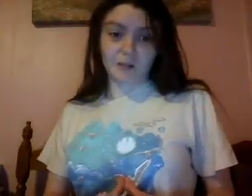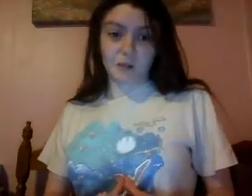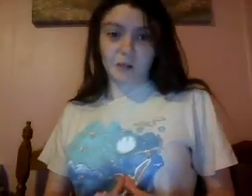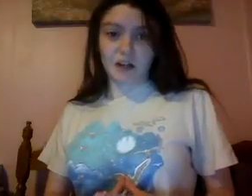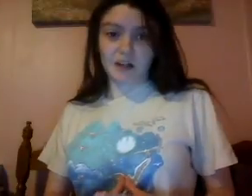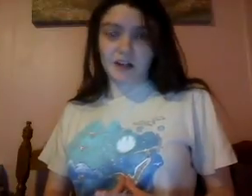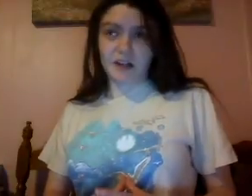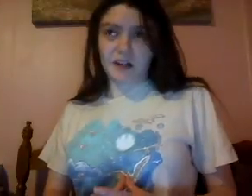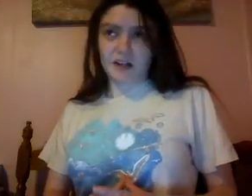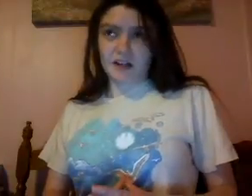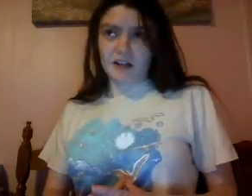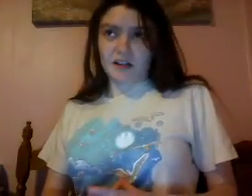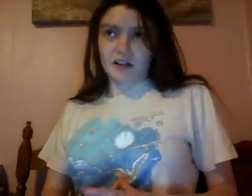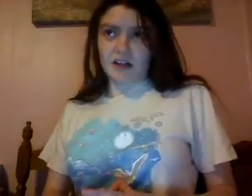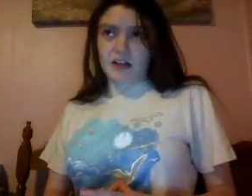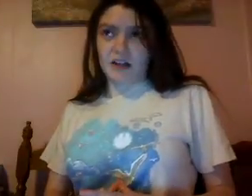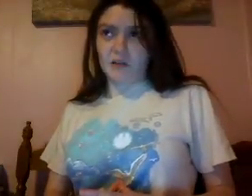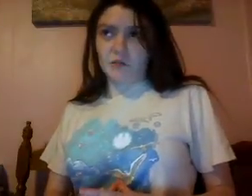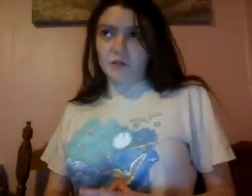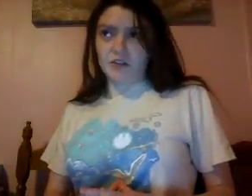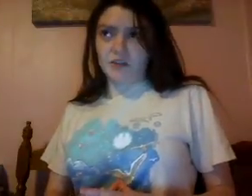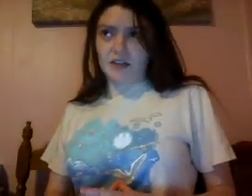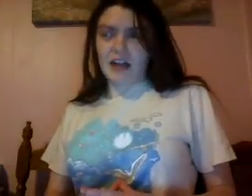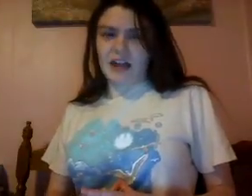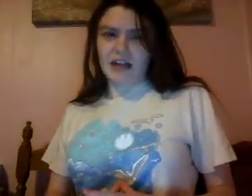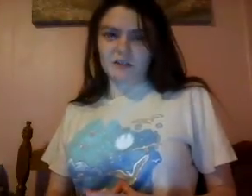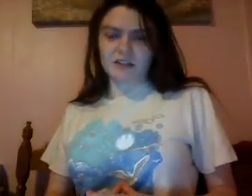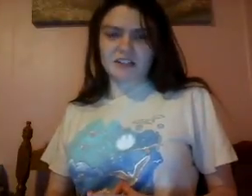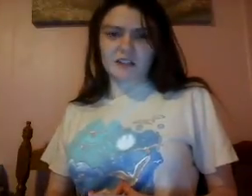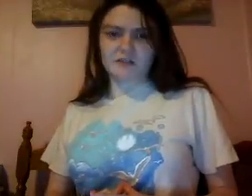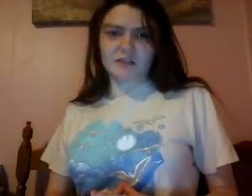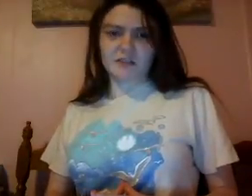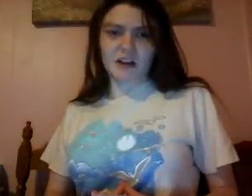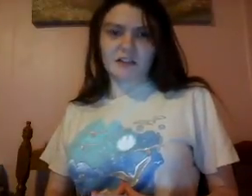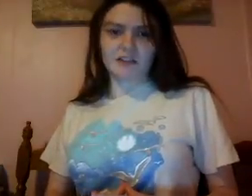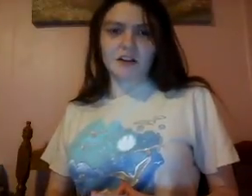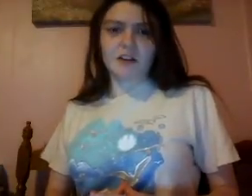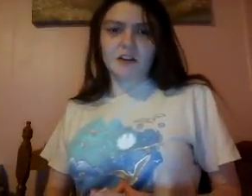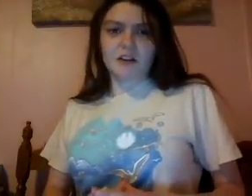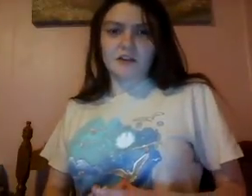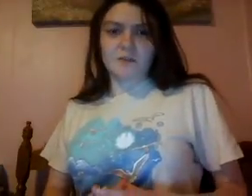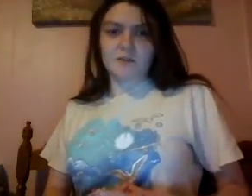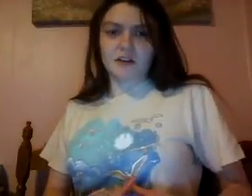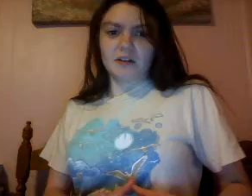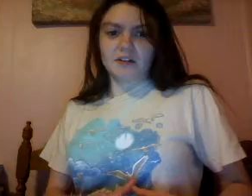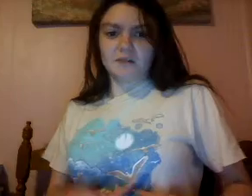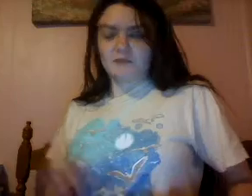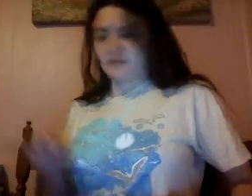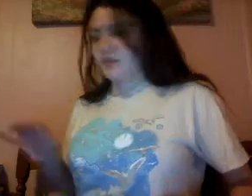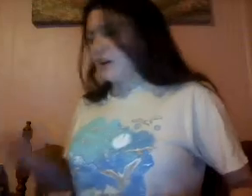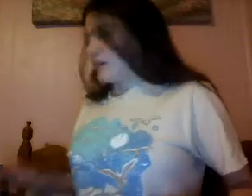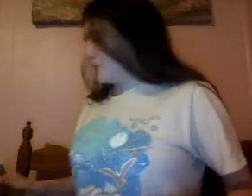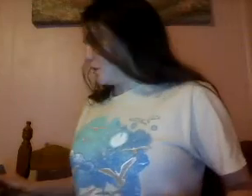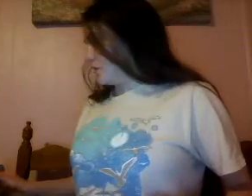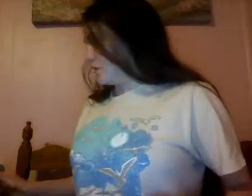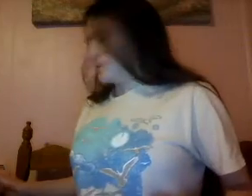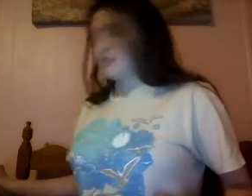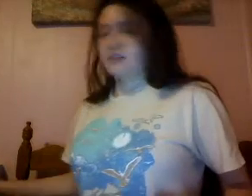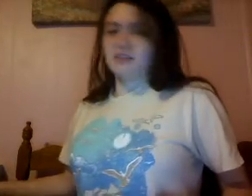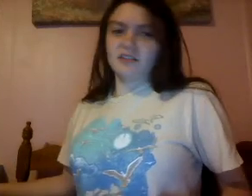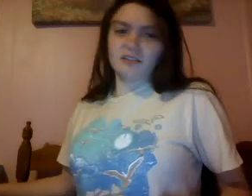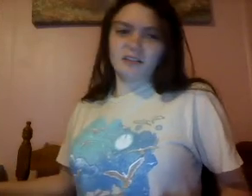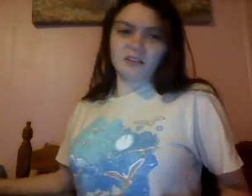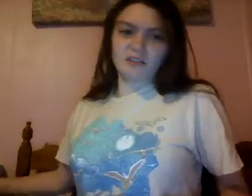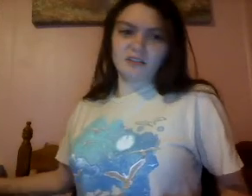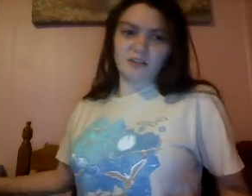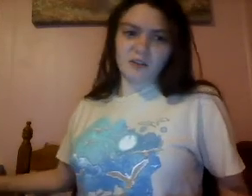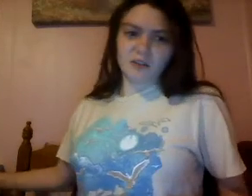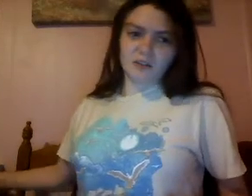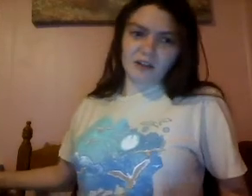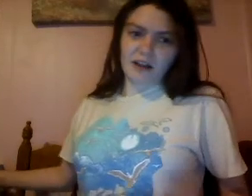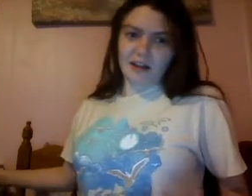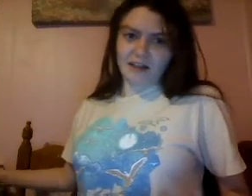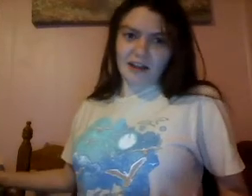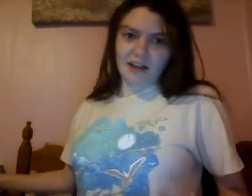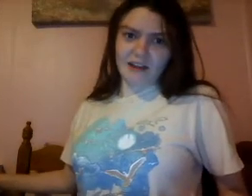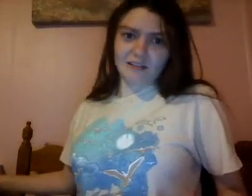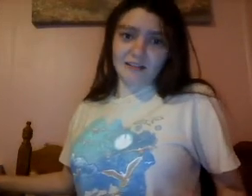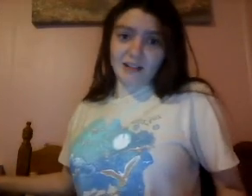or I would hate myself forever. But some of the other ones... I can, and